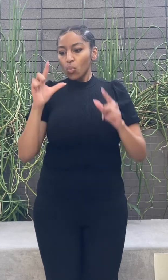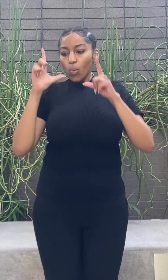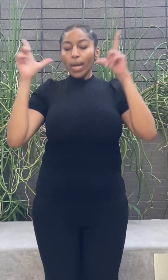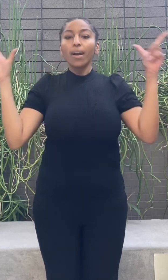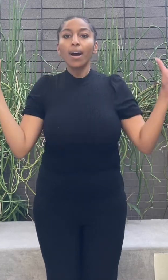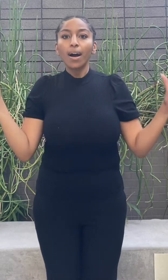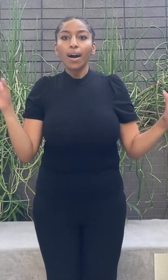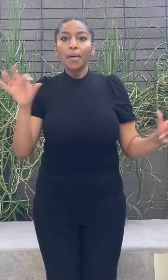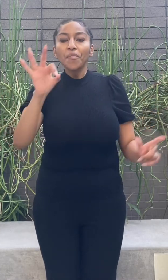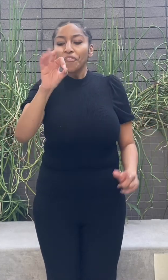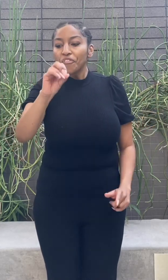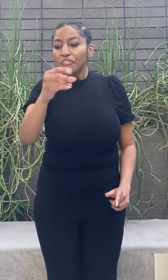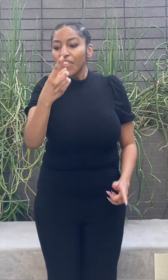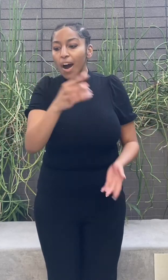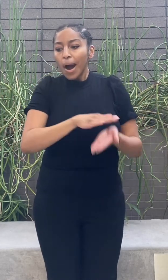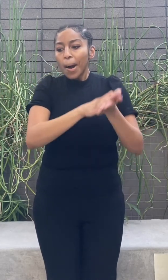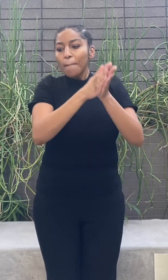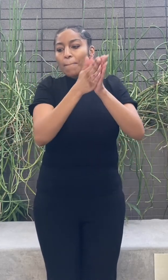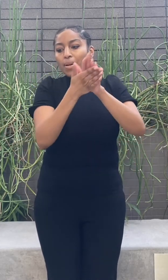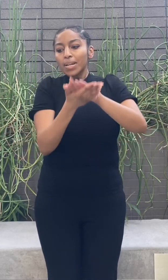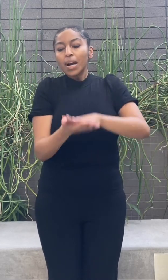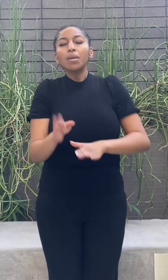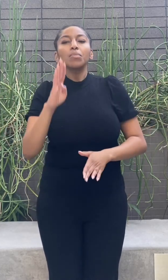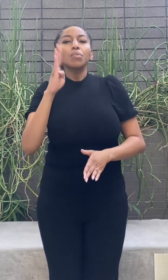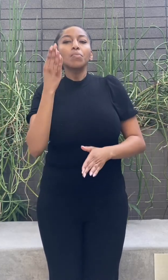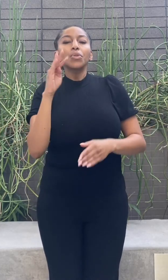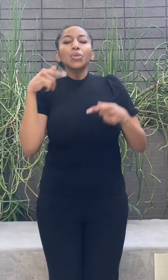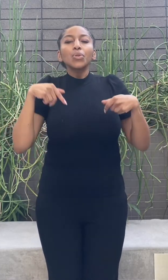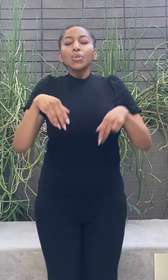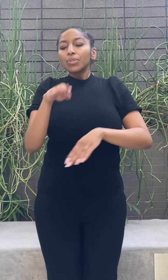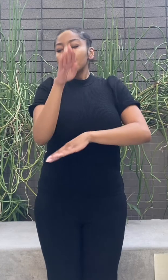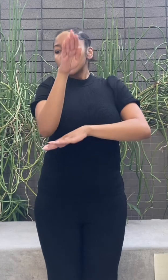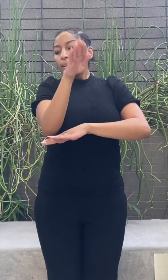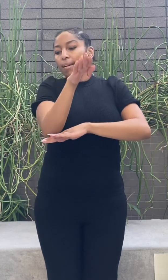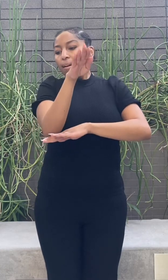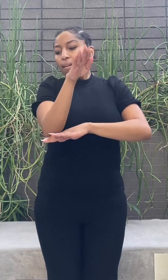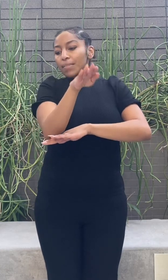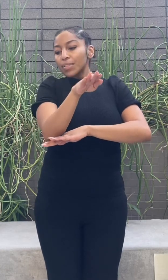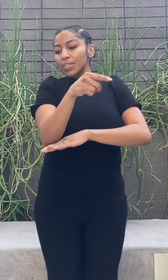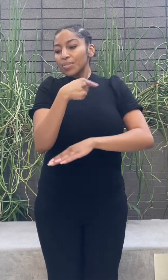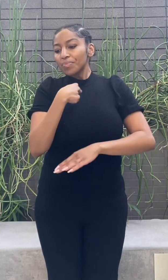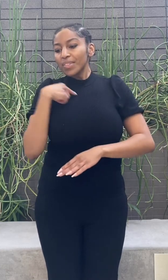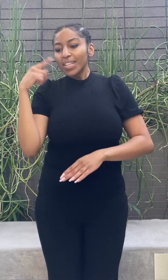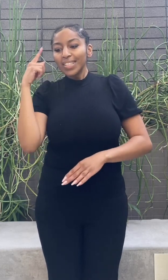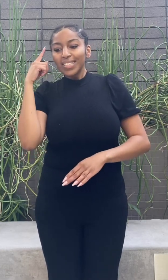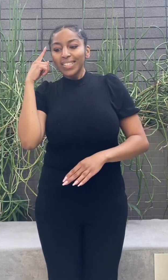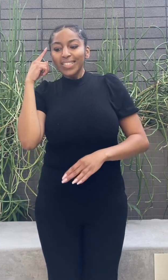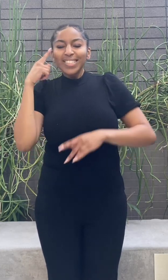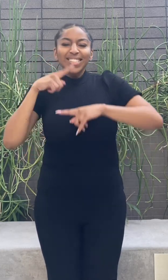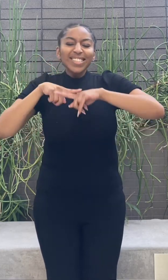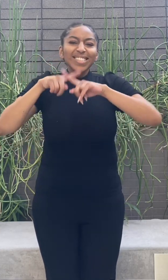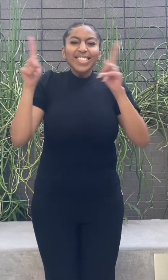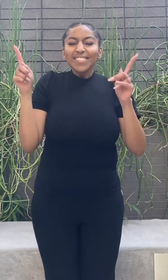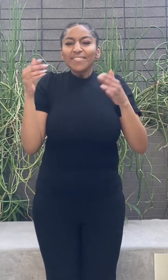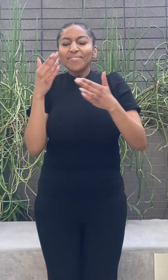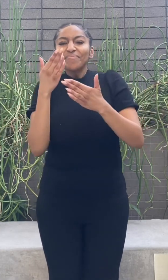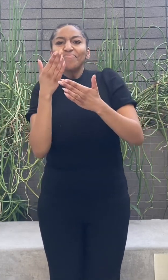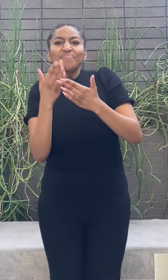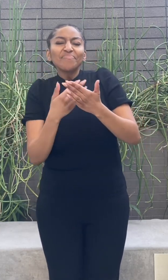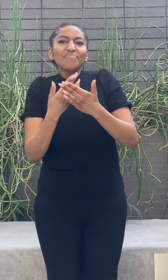their concomitants. Rejection sensitivity and hyperfocus could blend into the wine